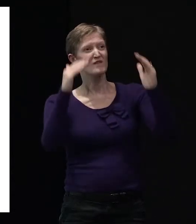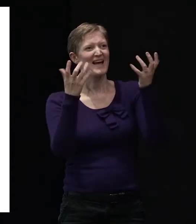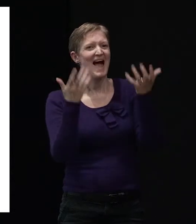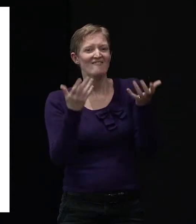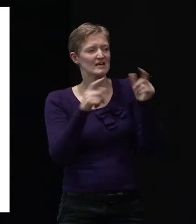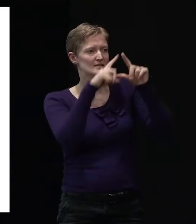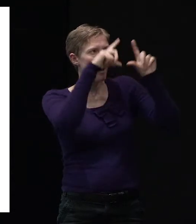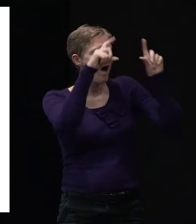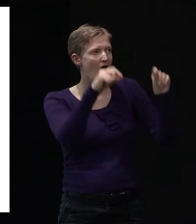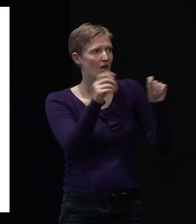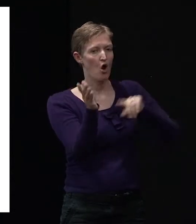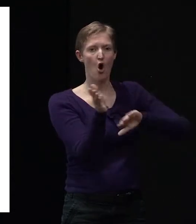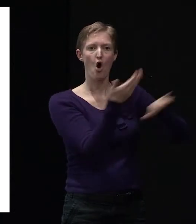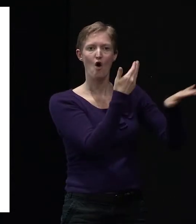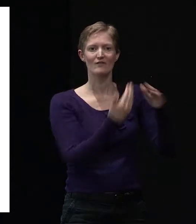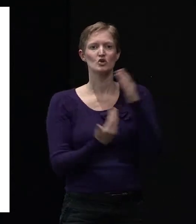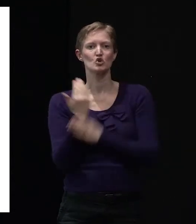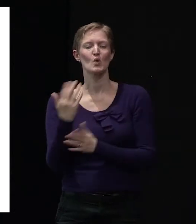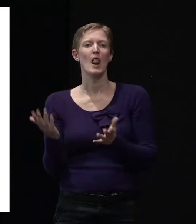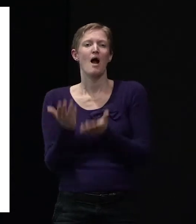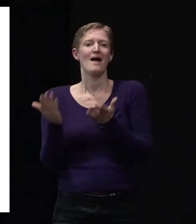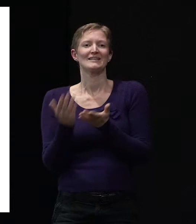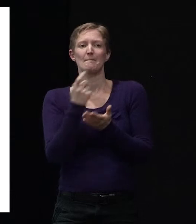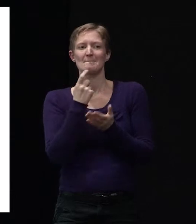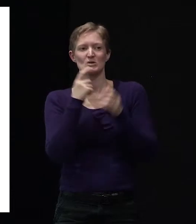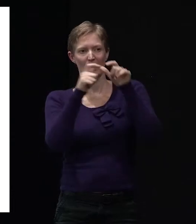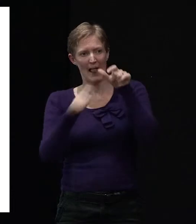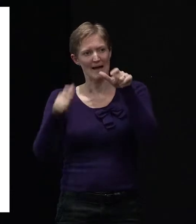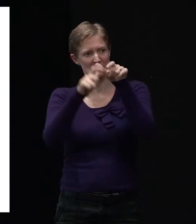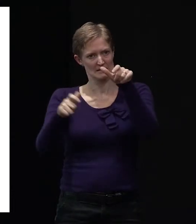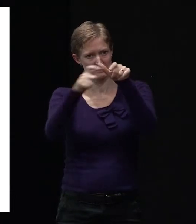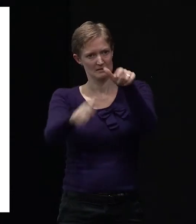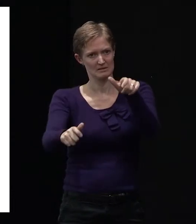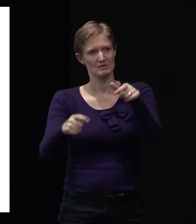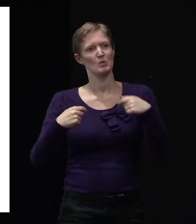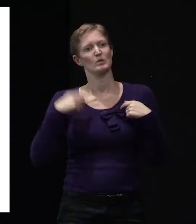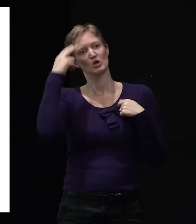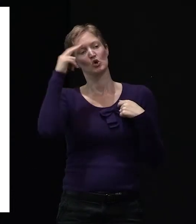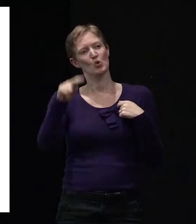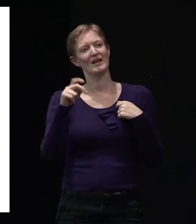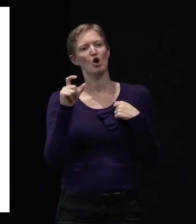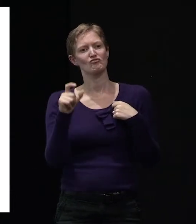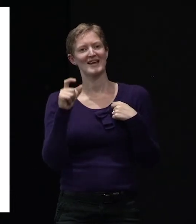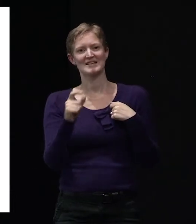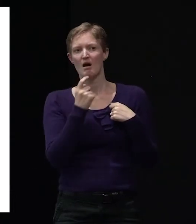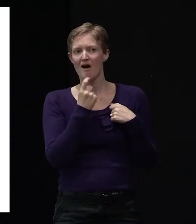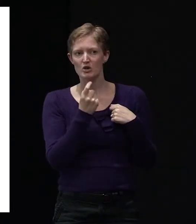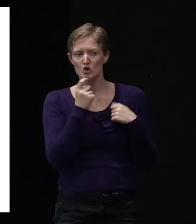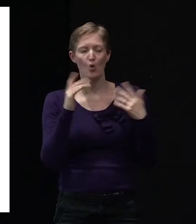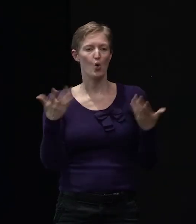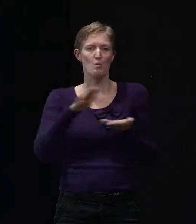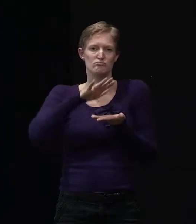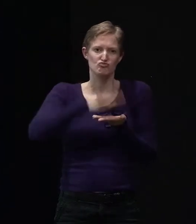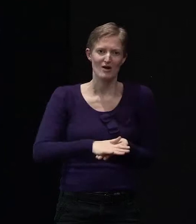for example, with lightweight metal cladding. It could be what we normally refer to as corrugated iron, or it could be pressed metal